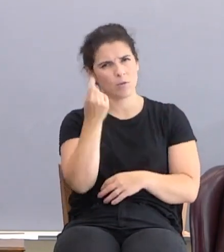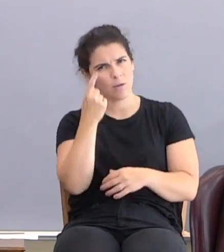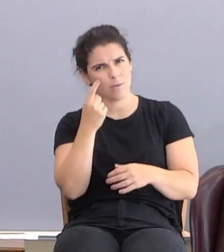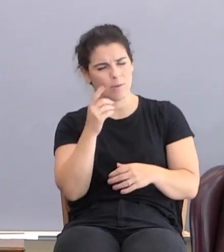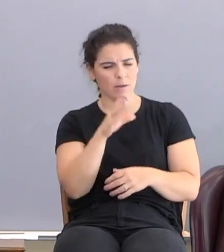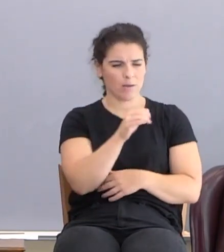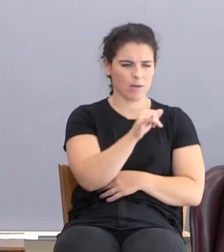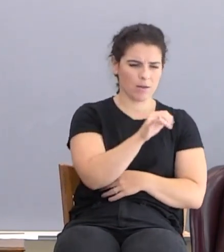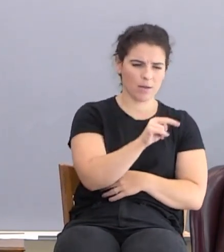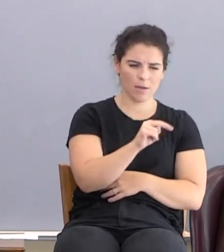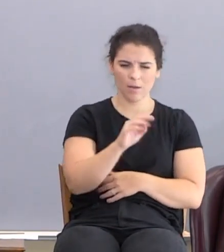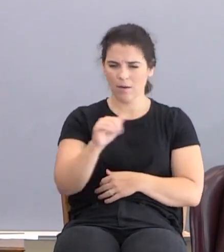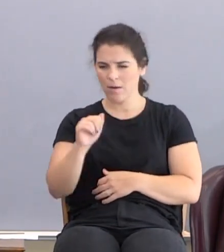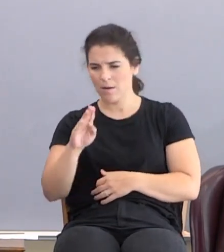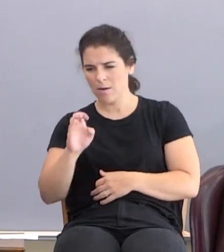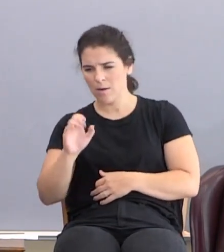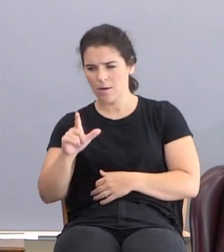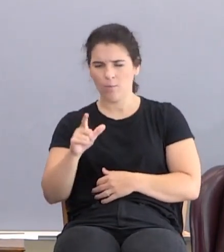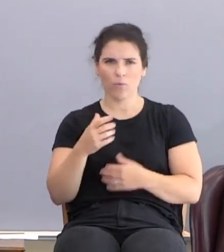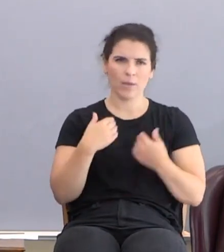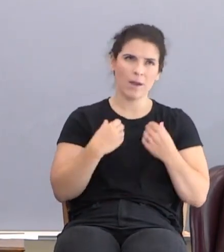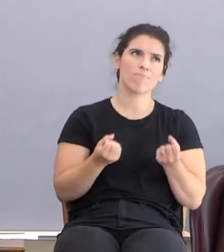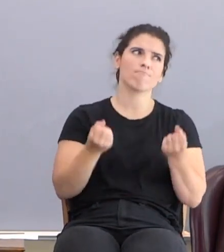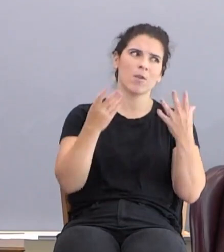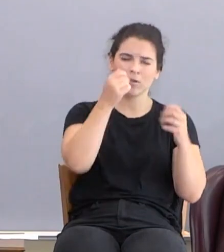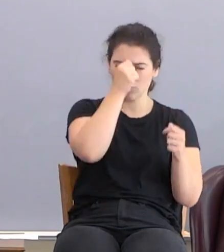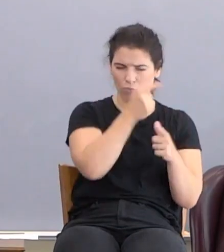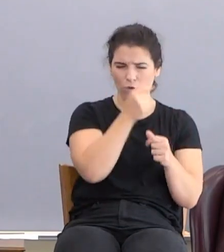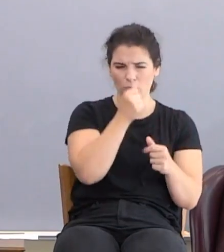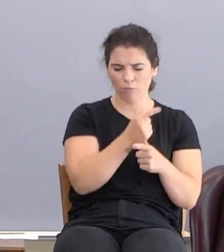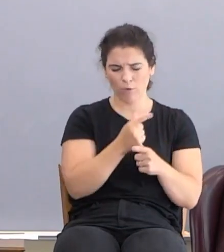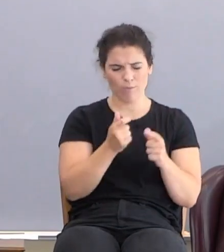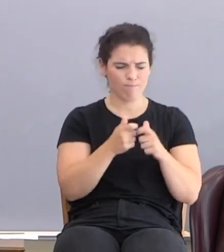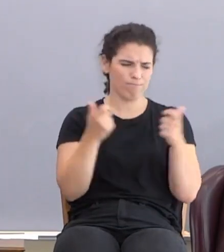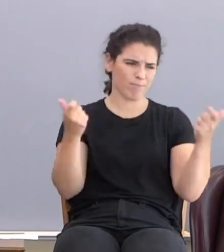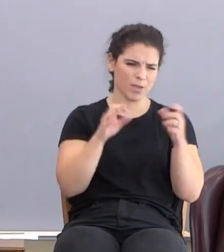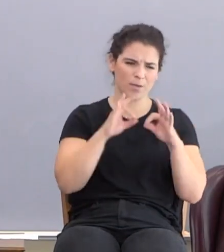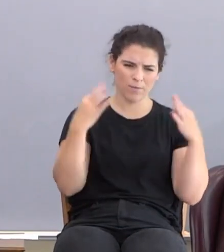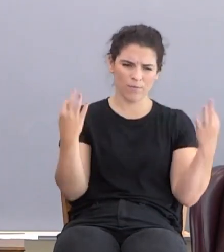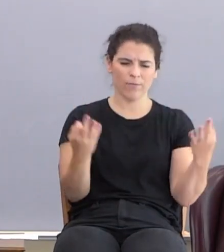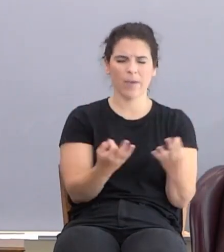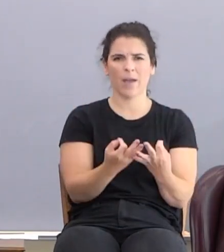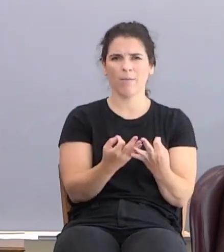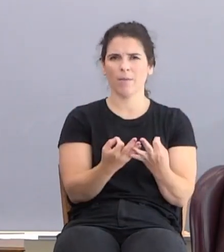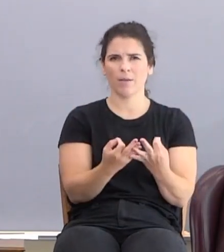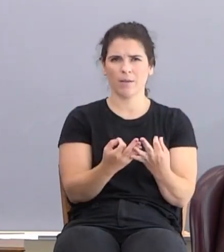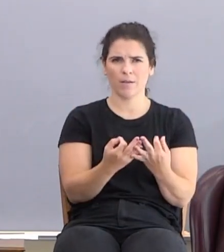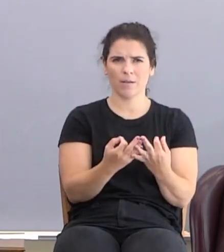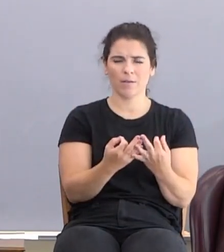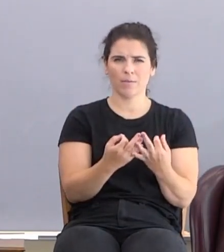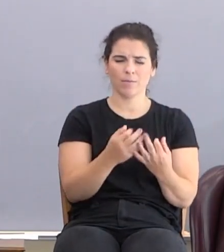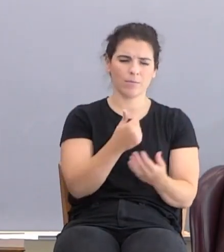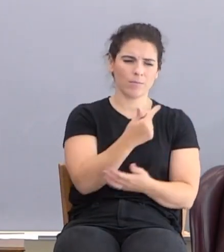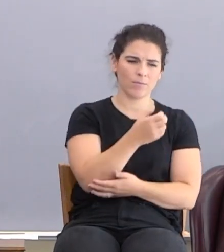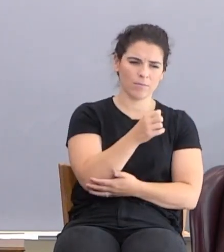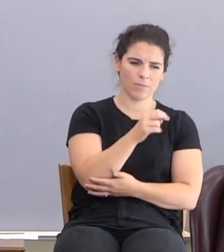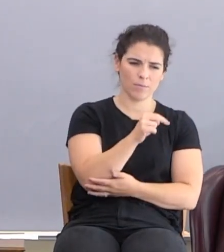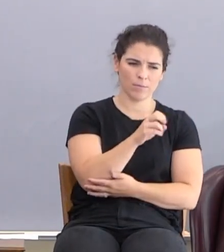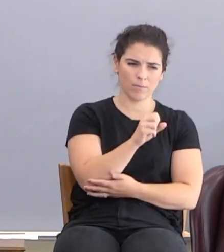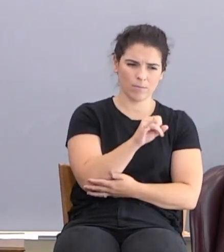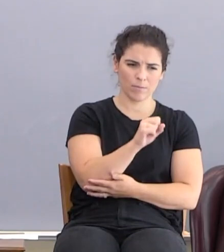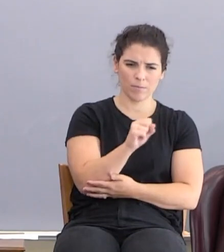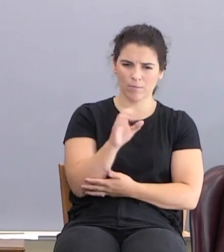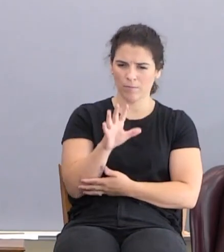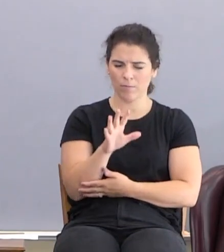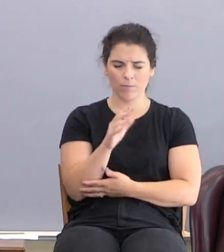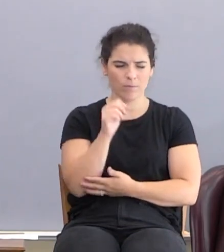Cain and Abel were grown enough to do these things, they had a bunch of brothers and sisters, and there was a big family reunion going on. Genesis chapter 5, Adam and